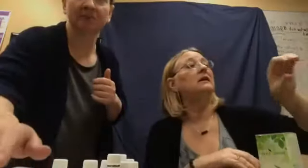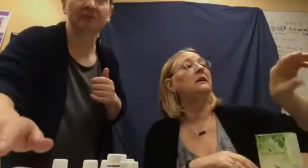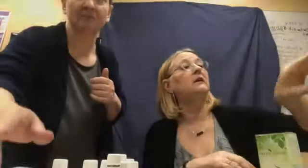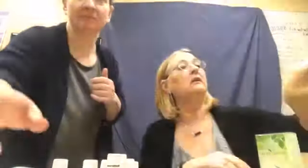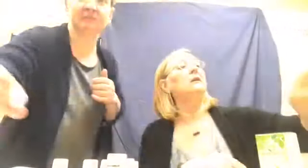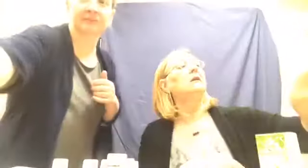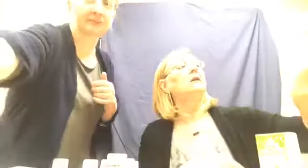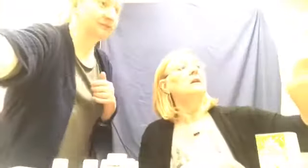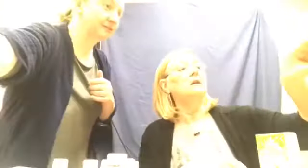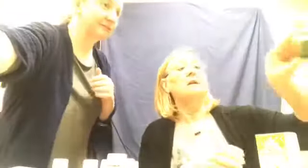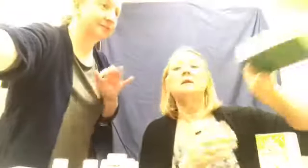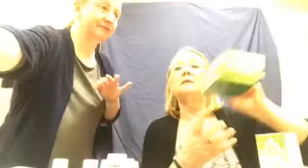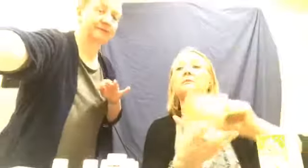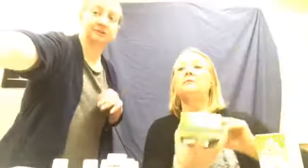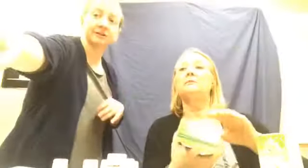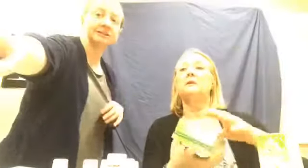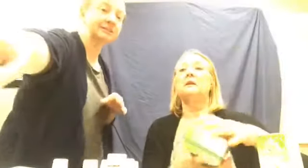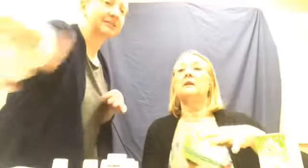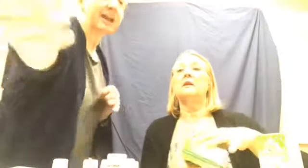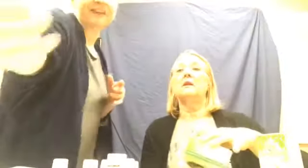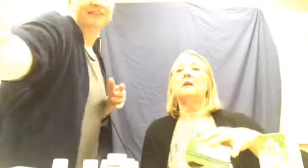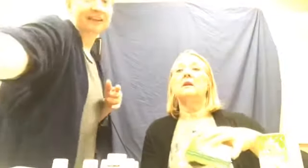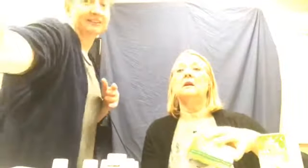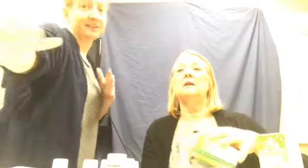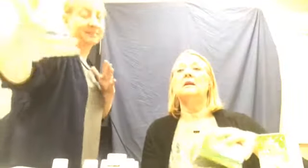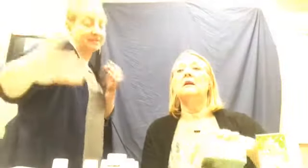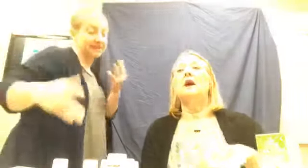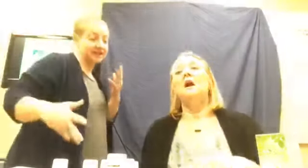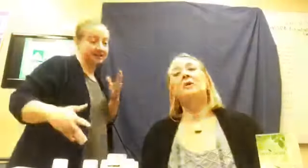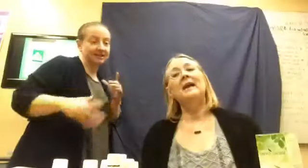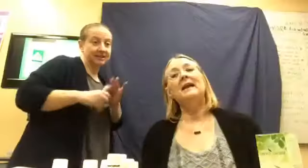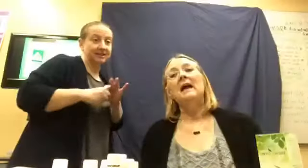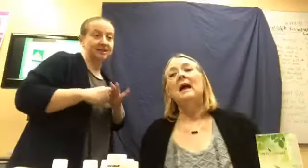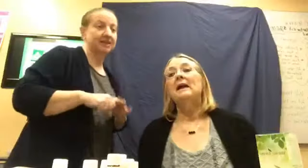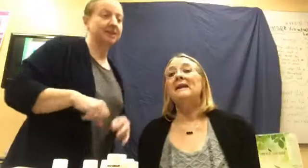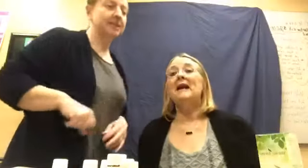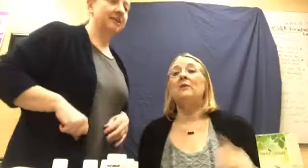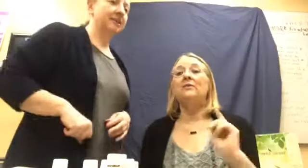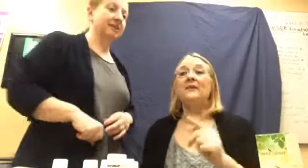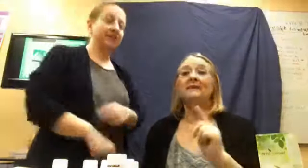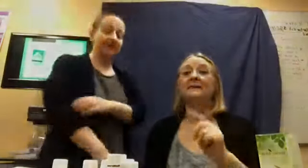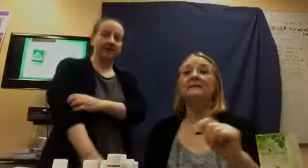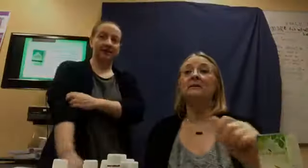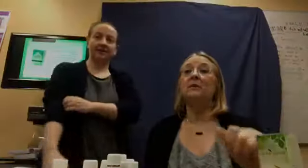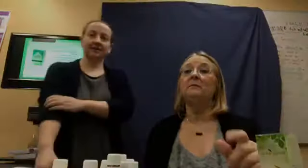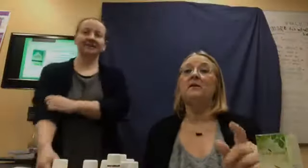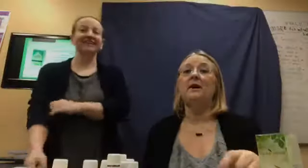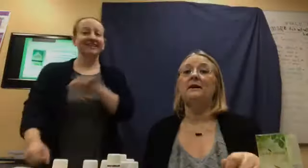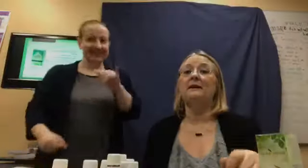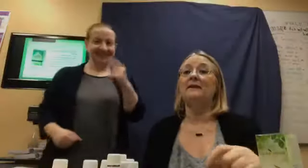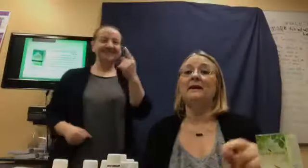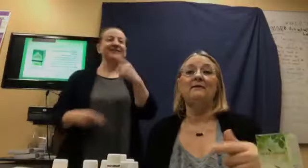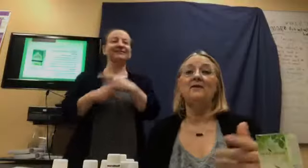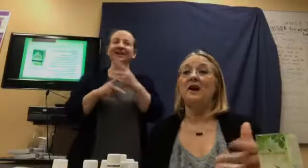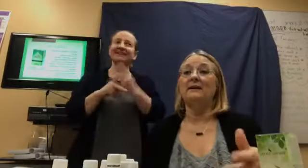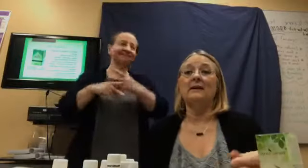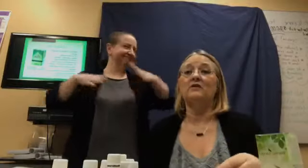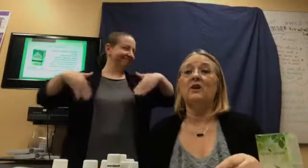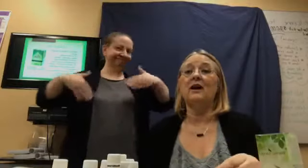here. You're doing perfect, Tease. I have next on my slides tea. Now, this is the one product that I've not yet tried